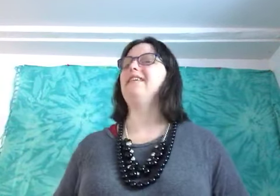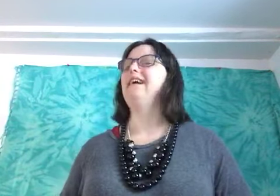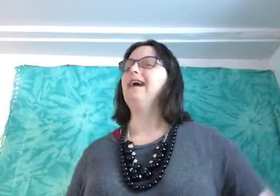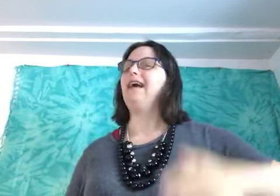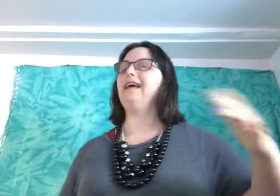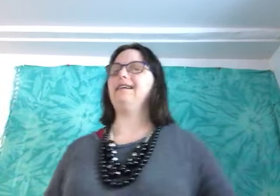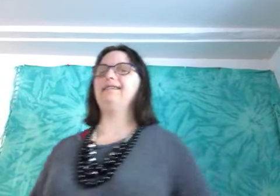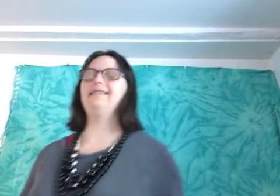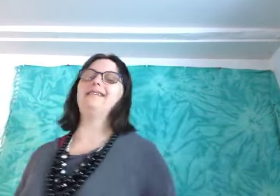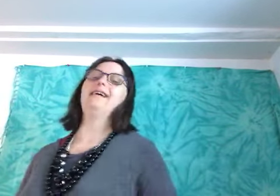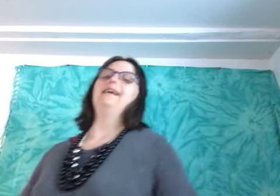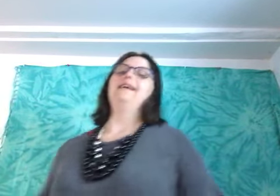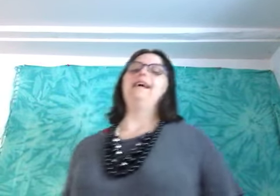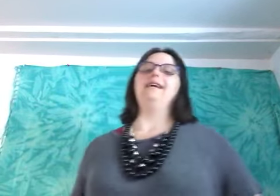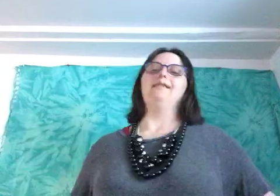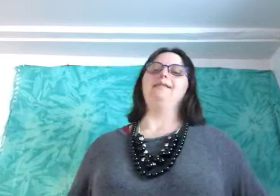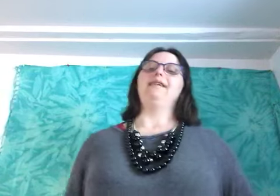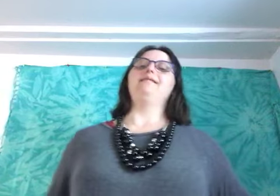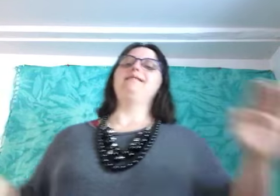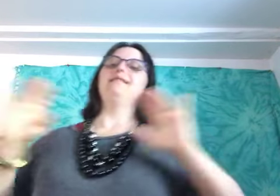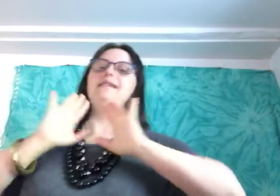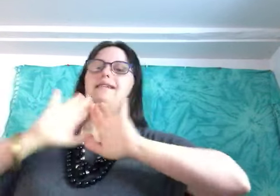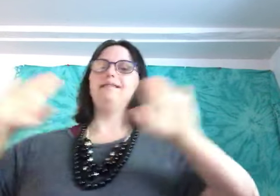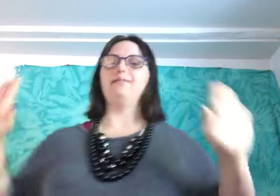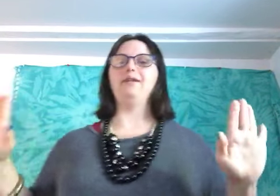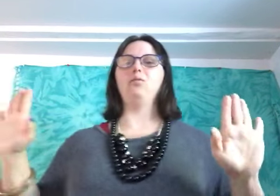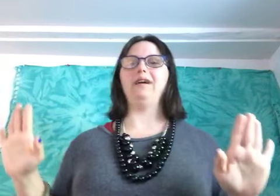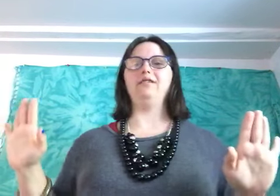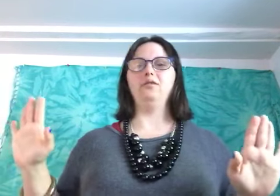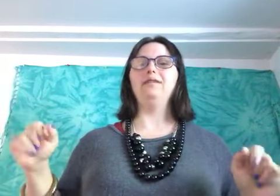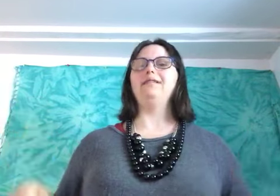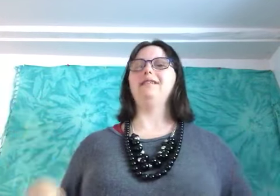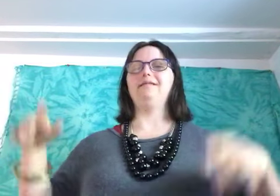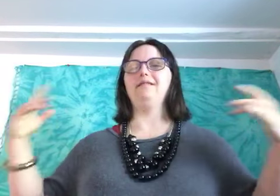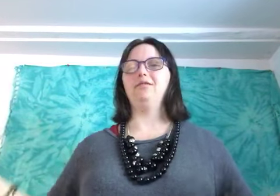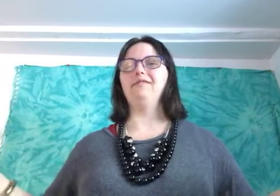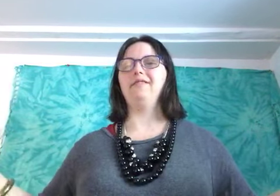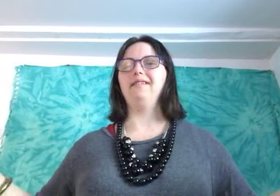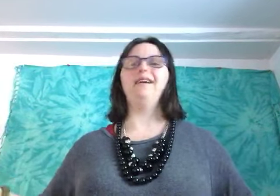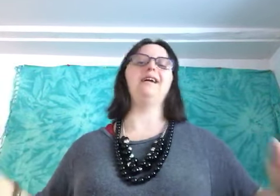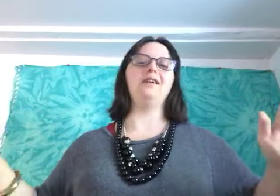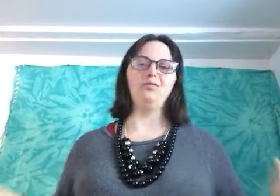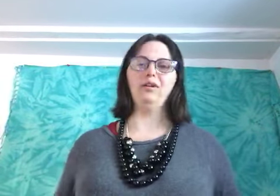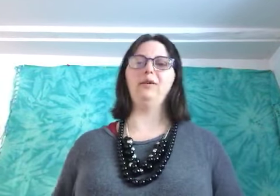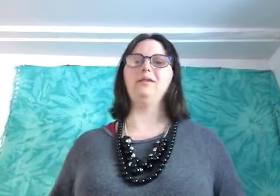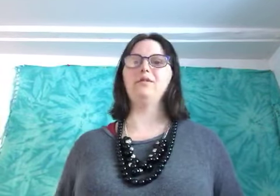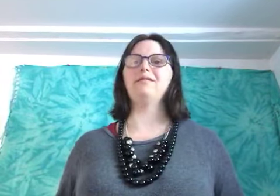and uh that's that's the better way to do it is to do it for fun and not worry about numbers